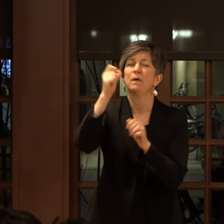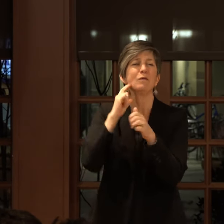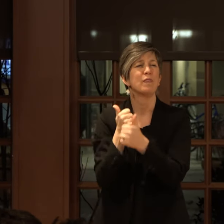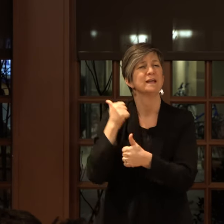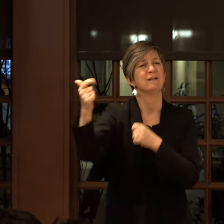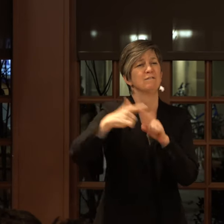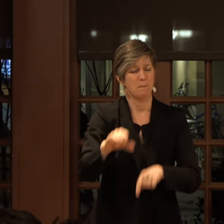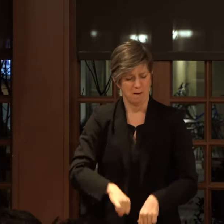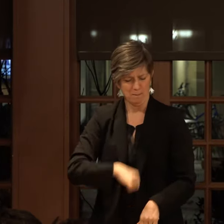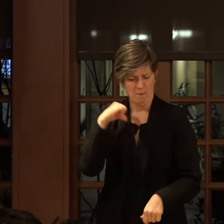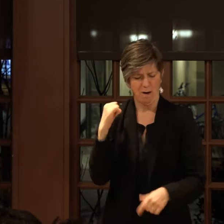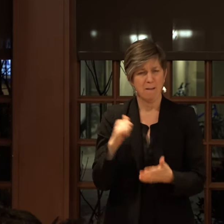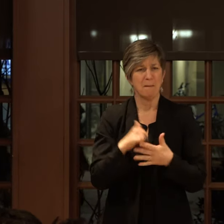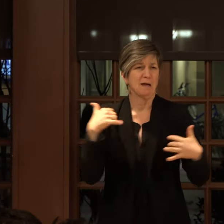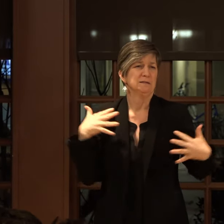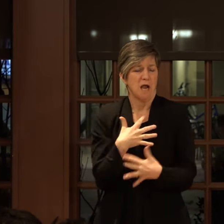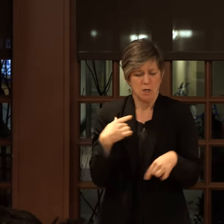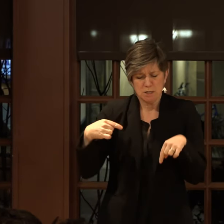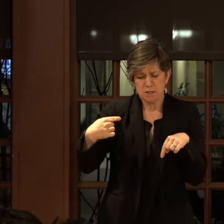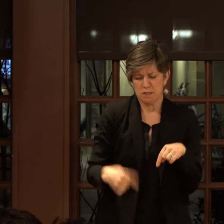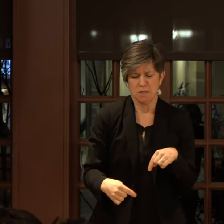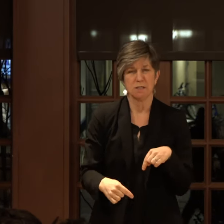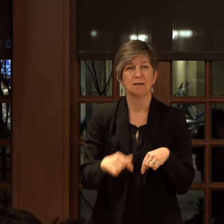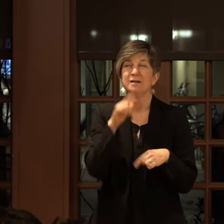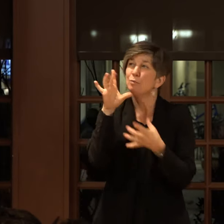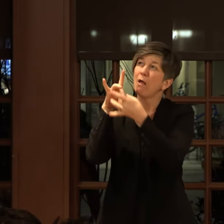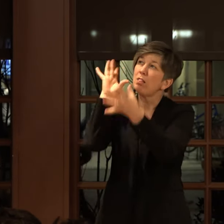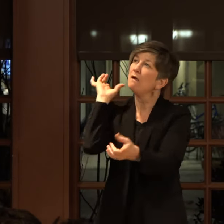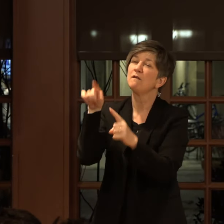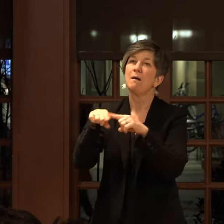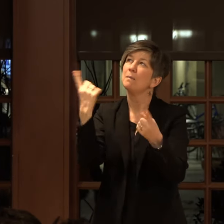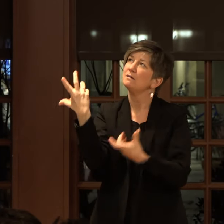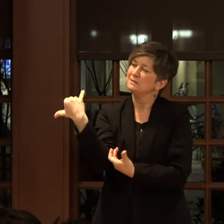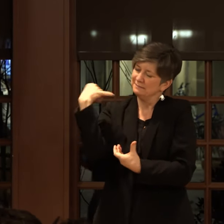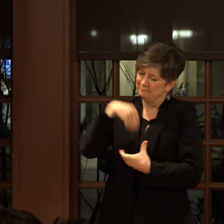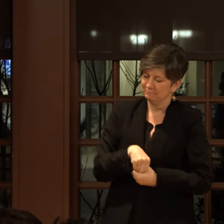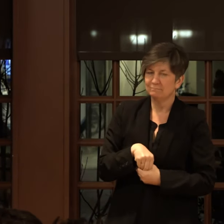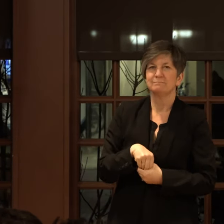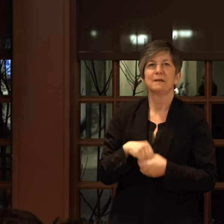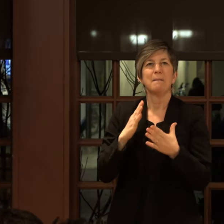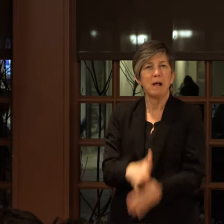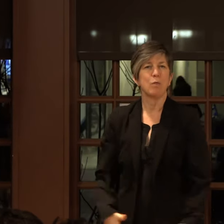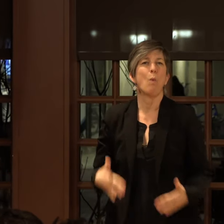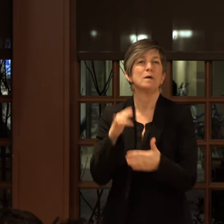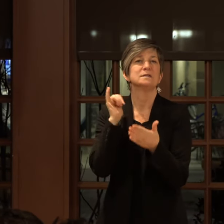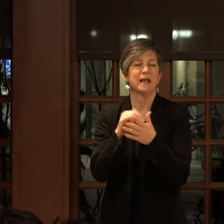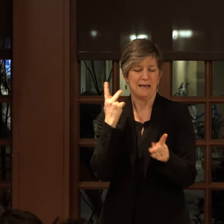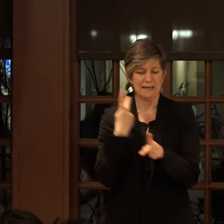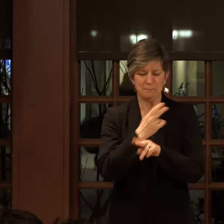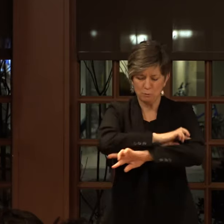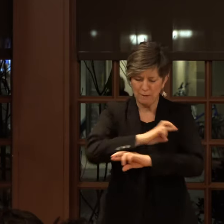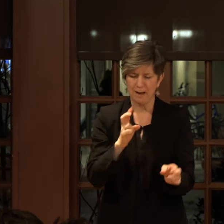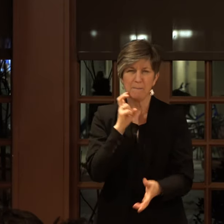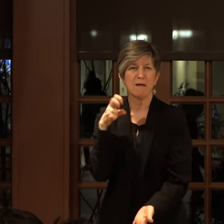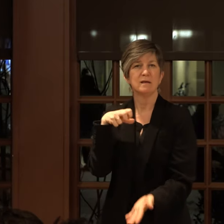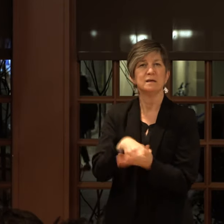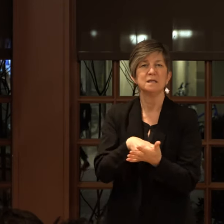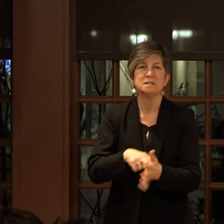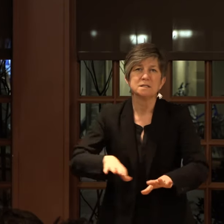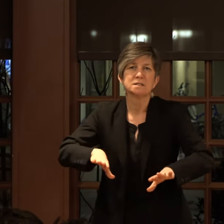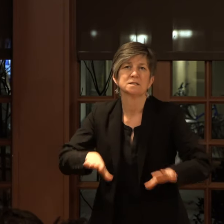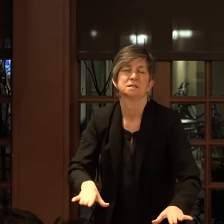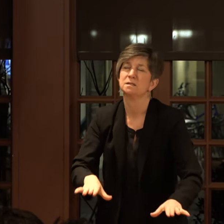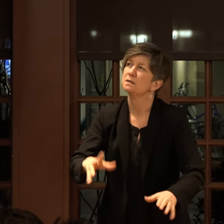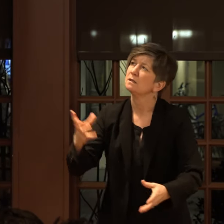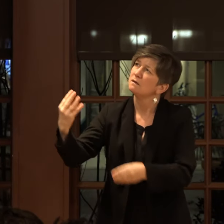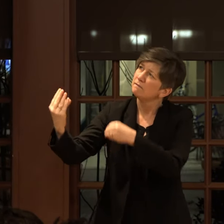terror do not depart. But nest in the hollows of my loins and keep me on all fours. My knees bring me to